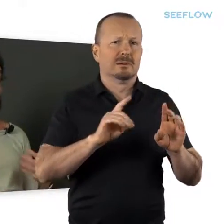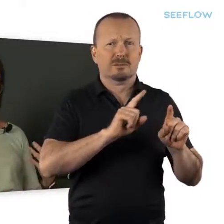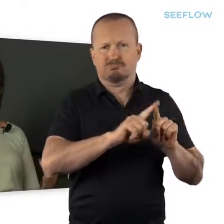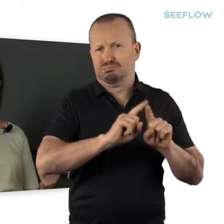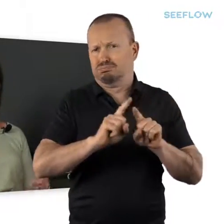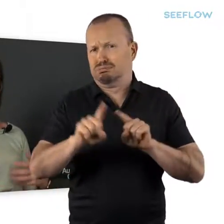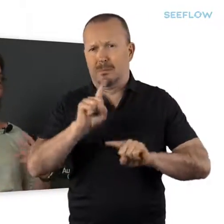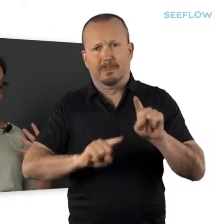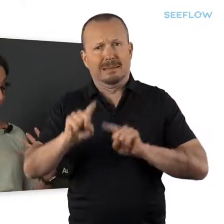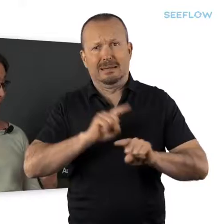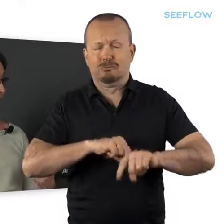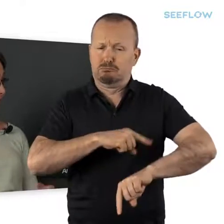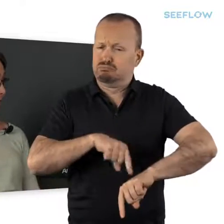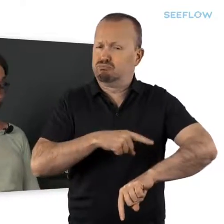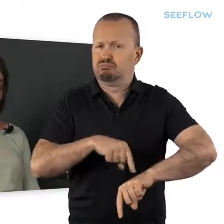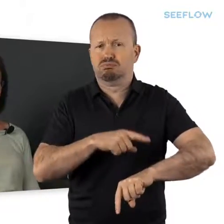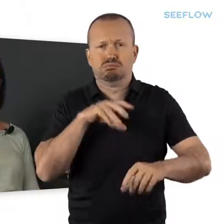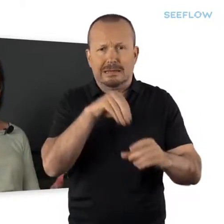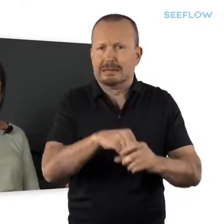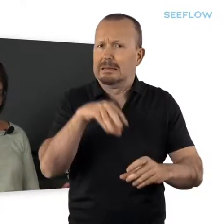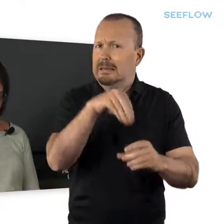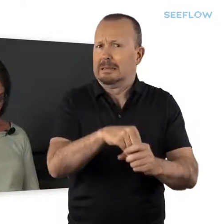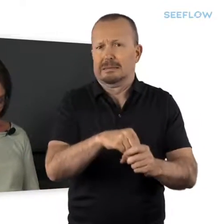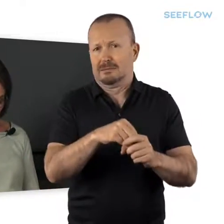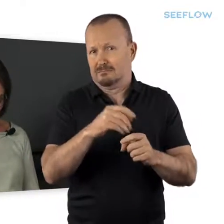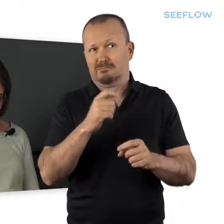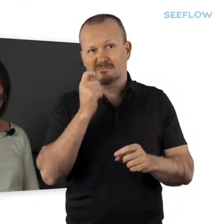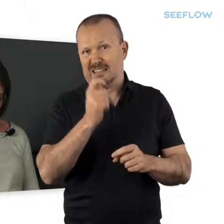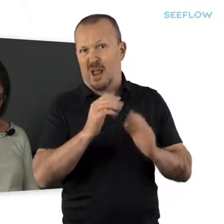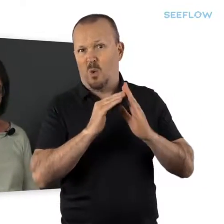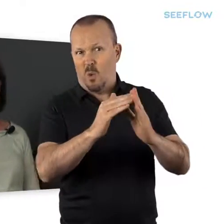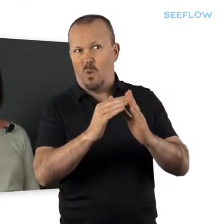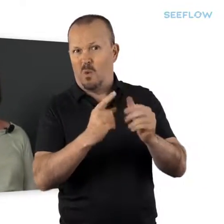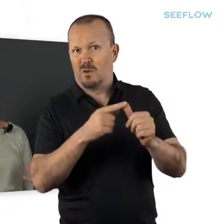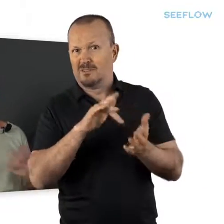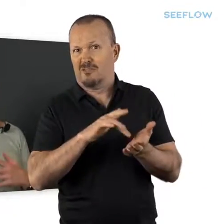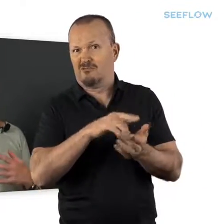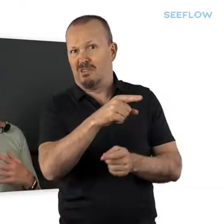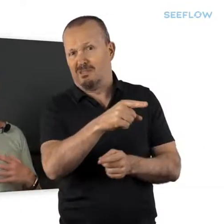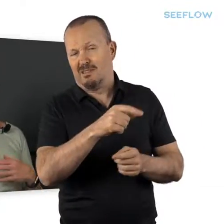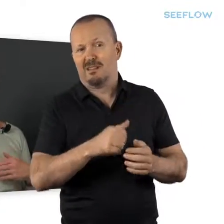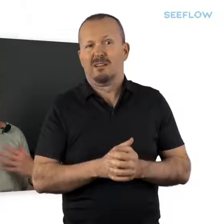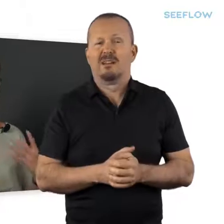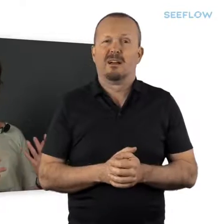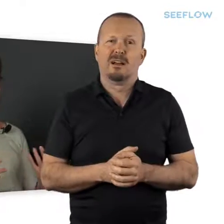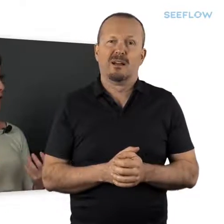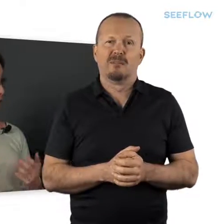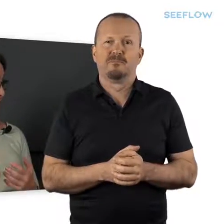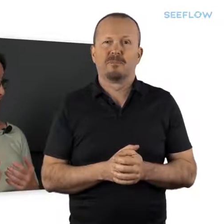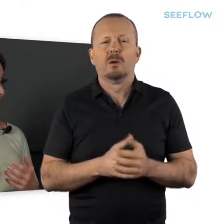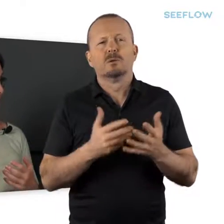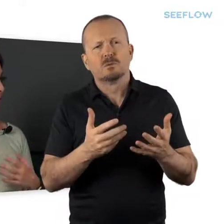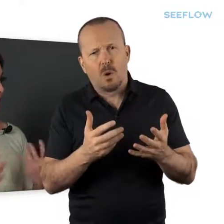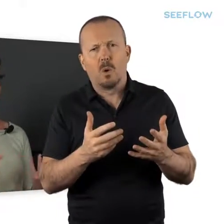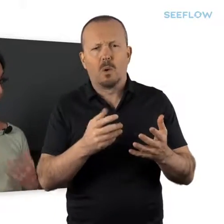of meetings where you spend a lot of time in the town hall. The workshops, for instance, are organized to